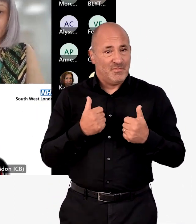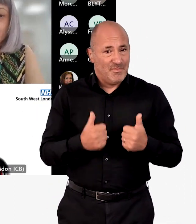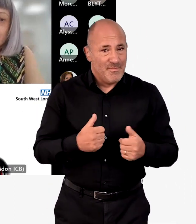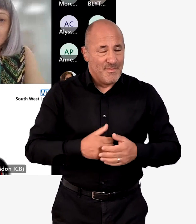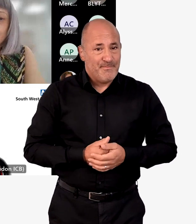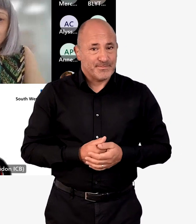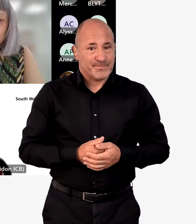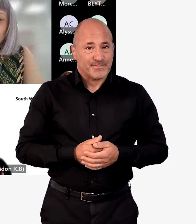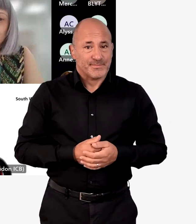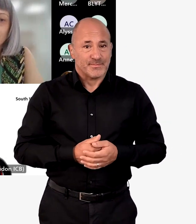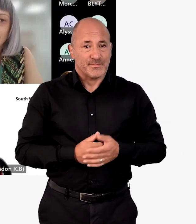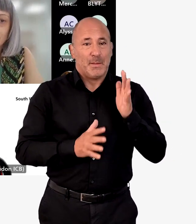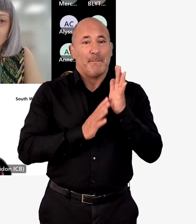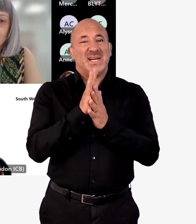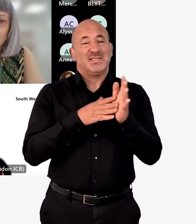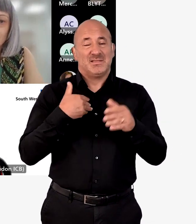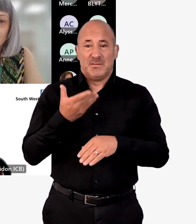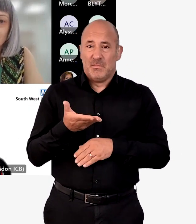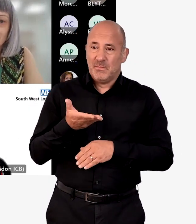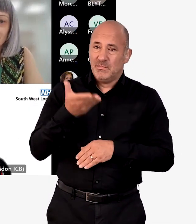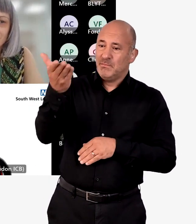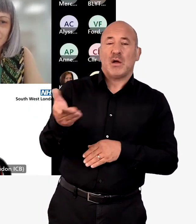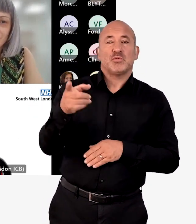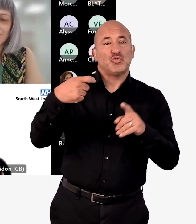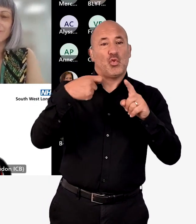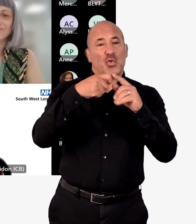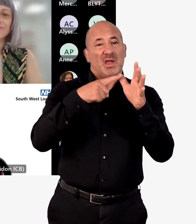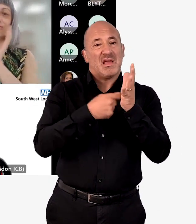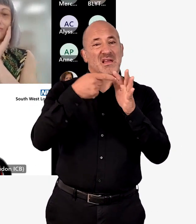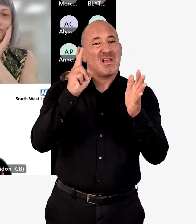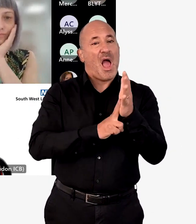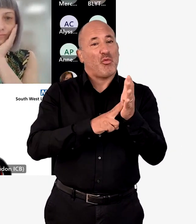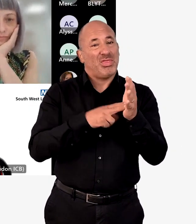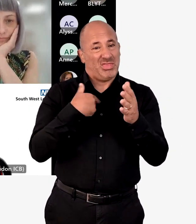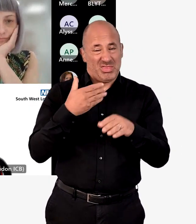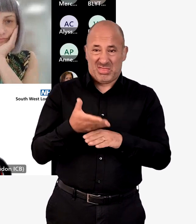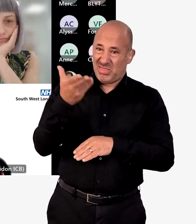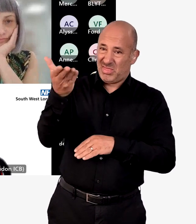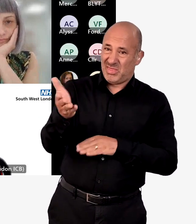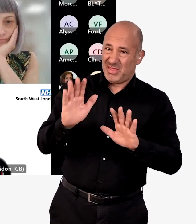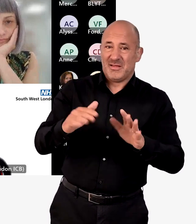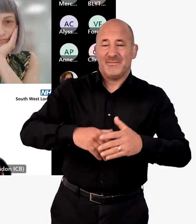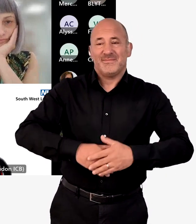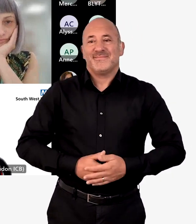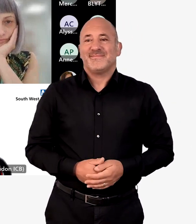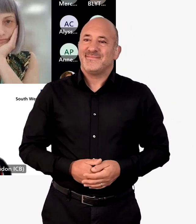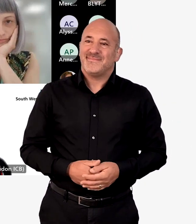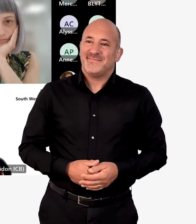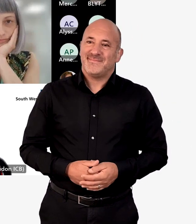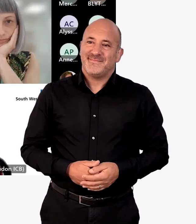us through the documents and then we'll decide whether or not to approve them. So, Karen,